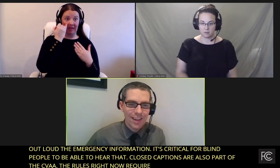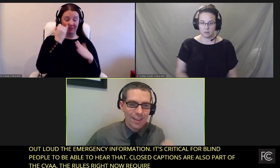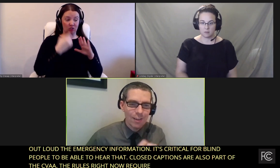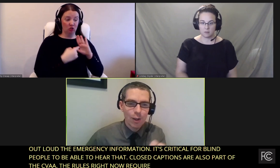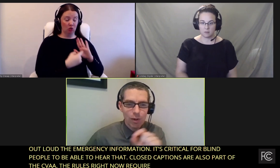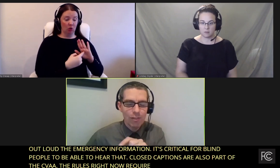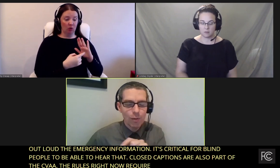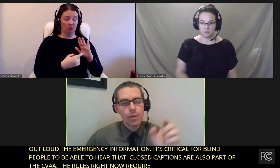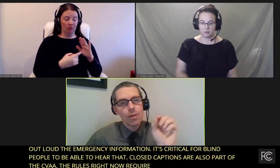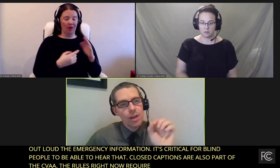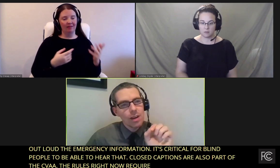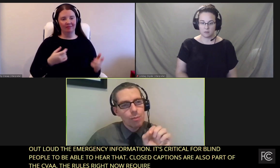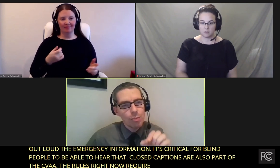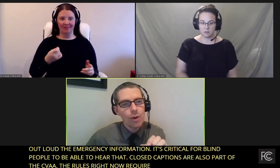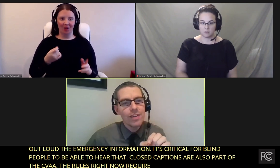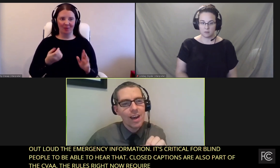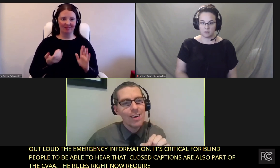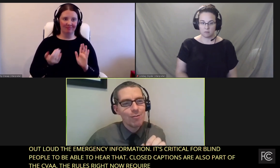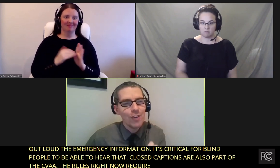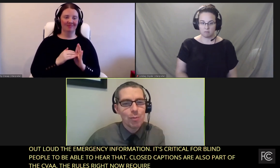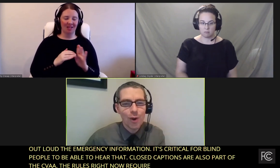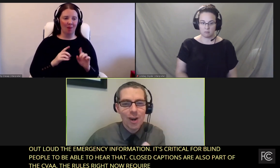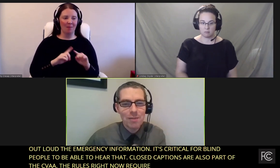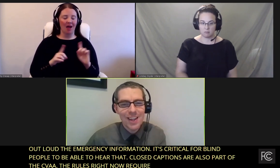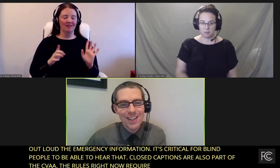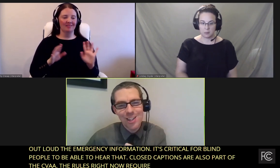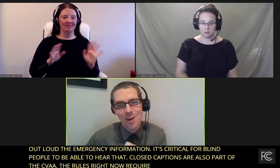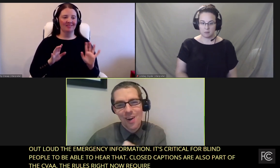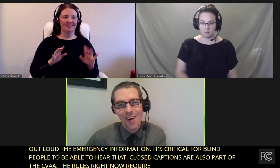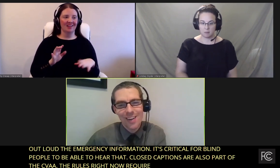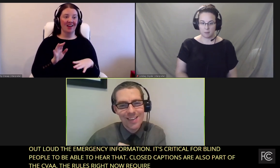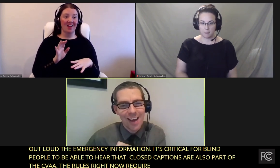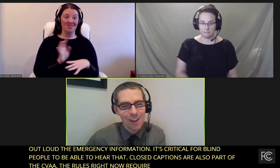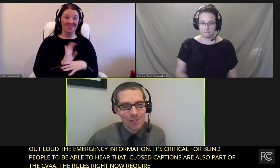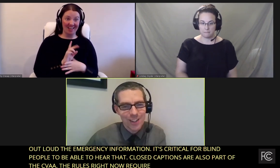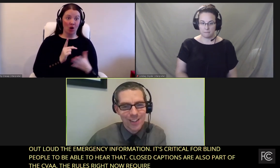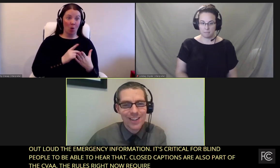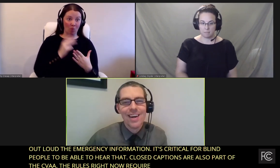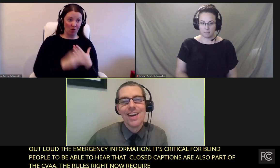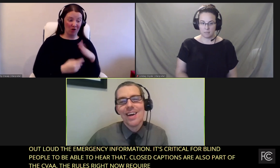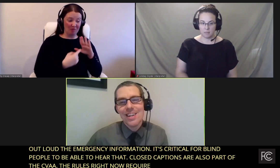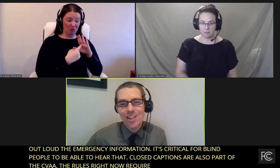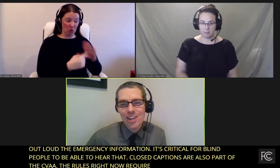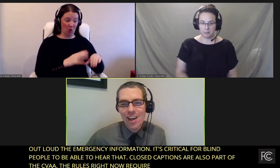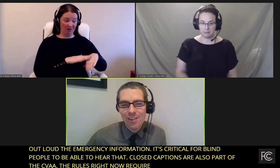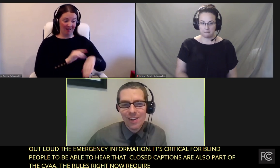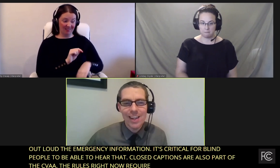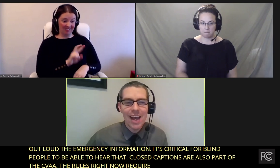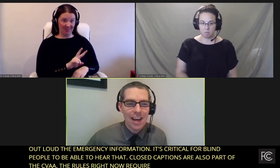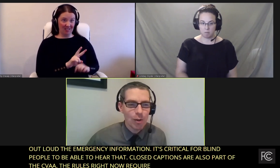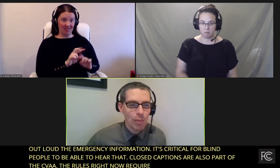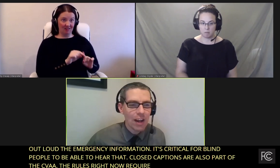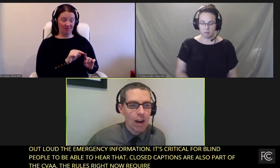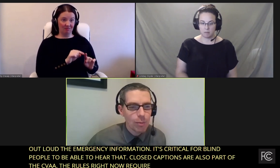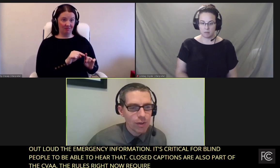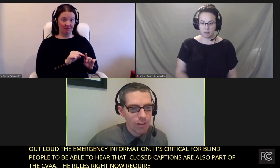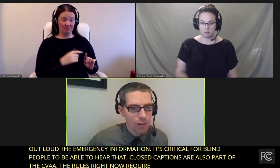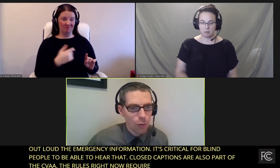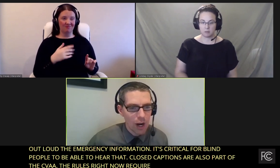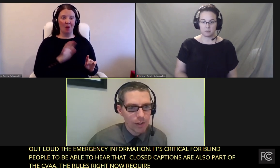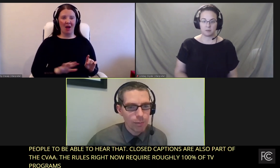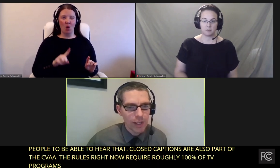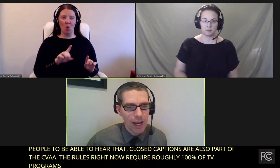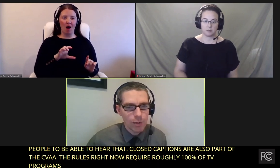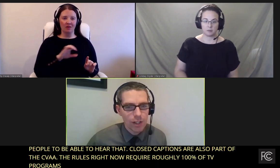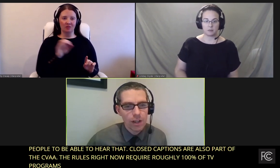well, it's a little bit of a repeat, video programming that is shown on television generally has about 100